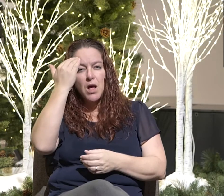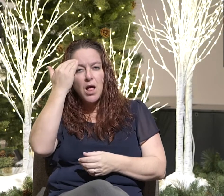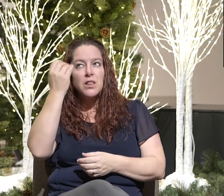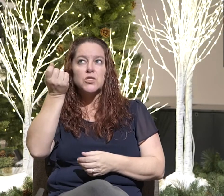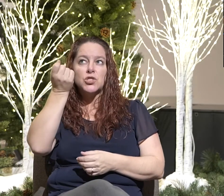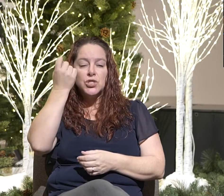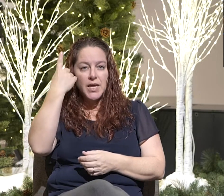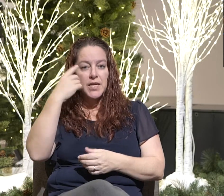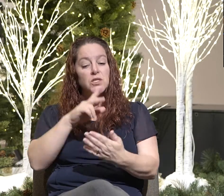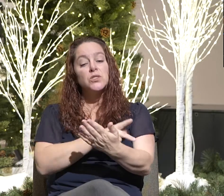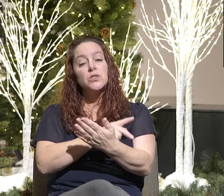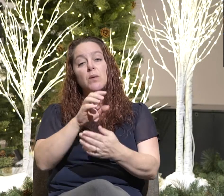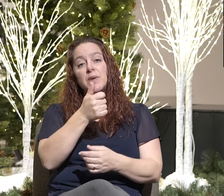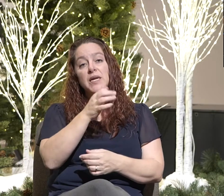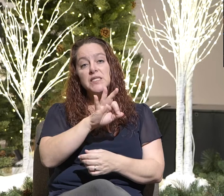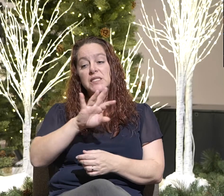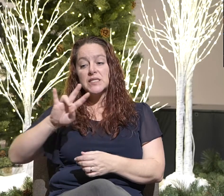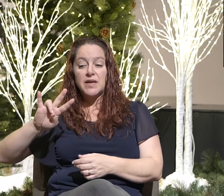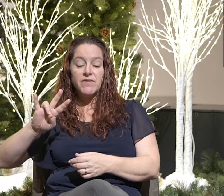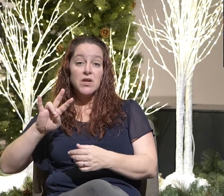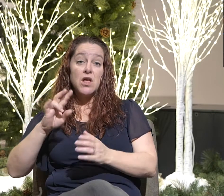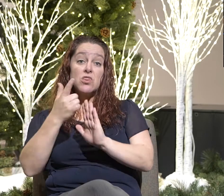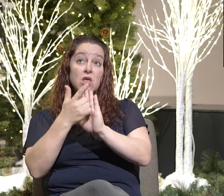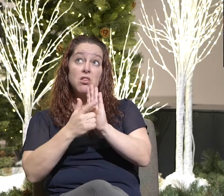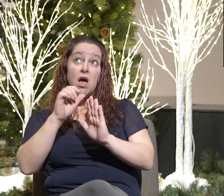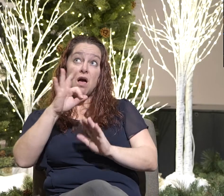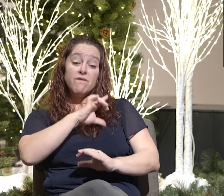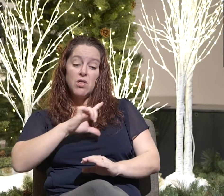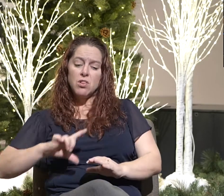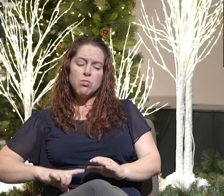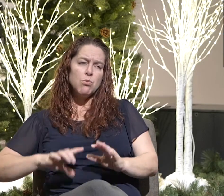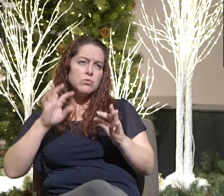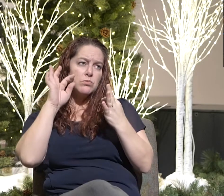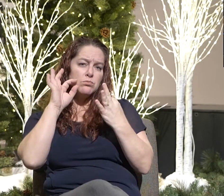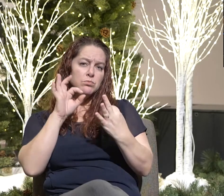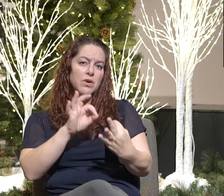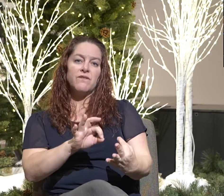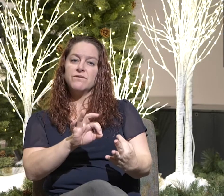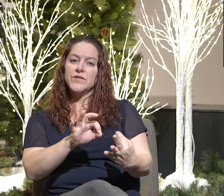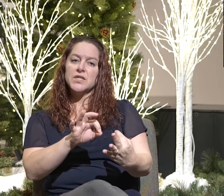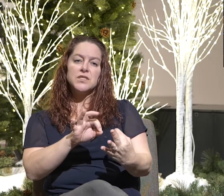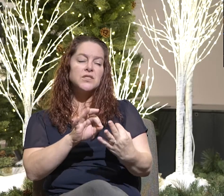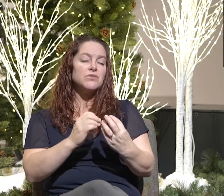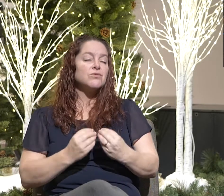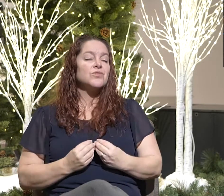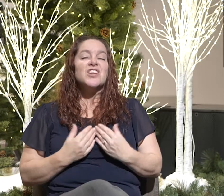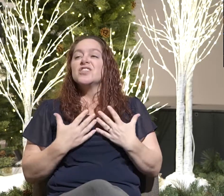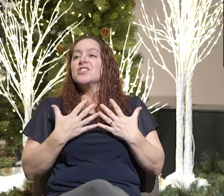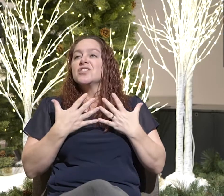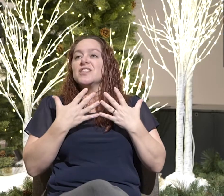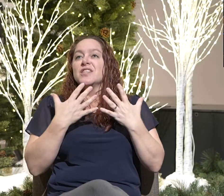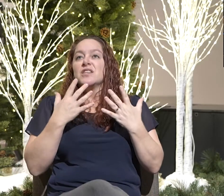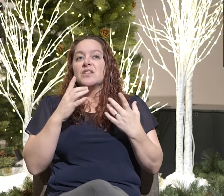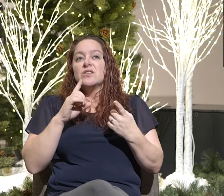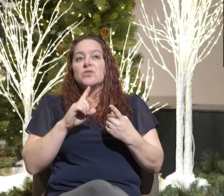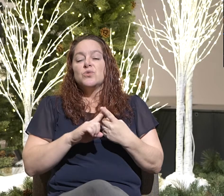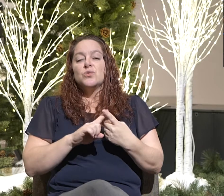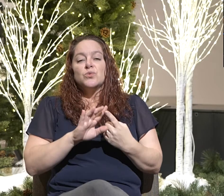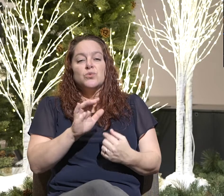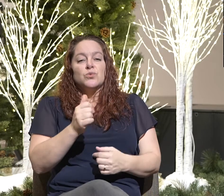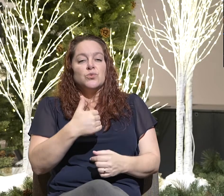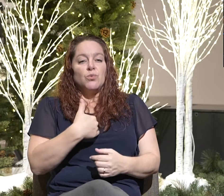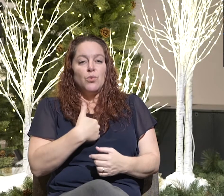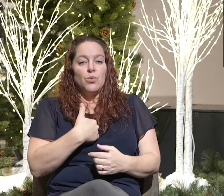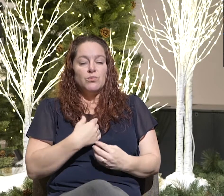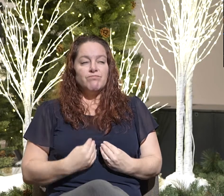Psalm 19, 7, The law of the Lord is perfect, refreshing to the soul.